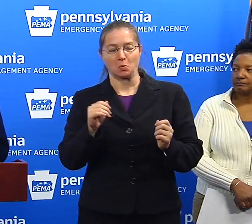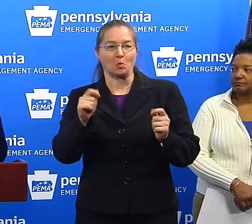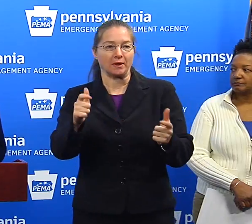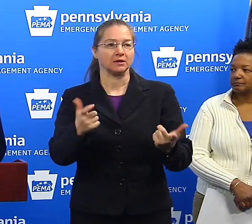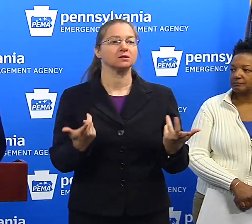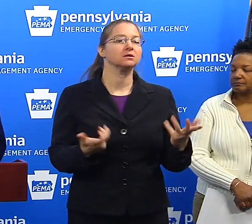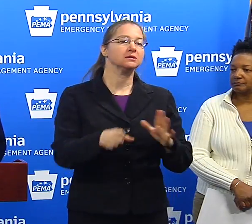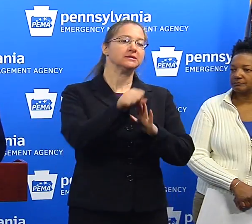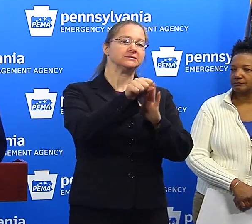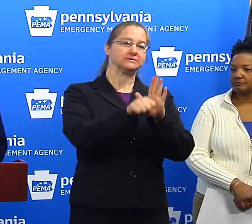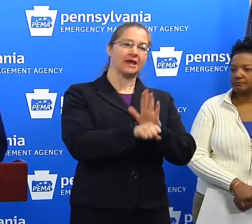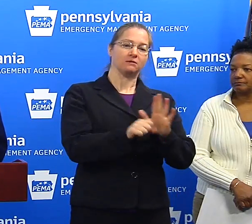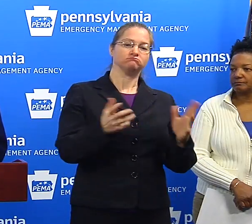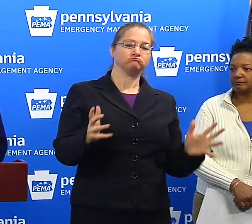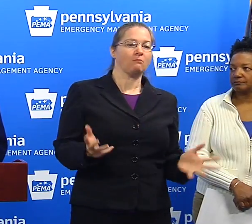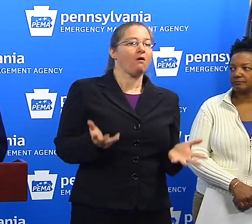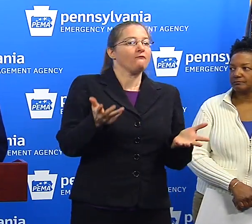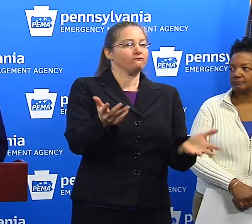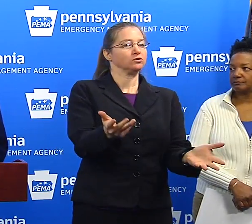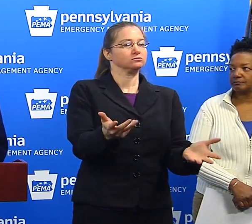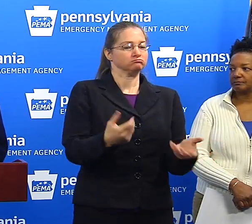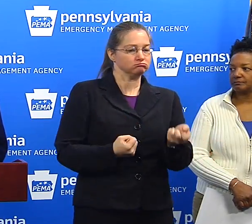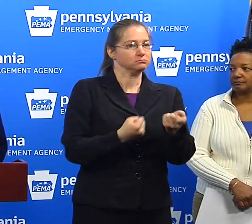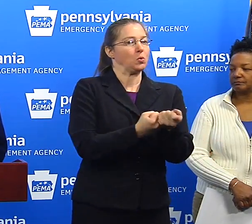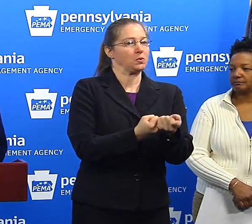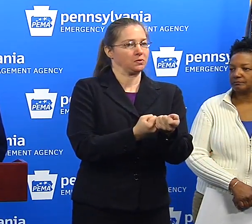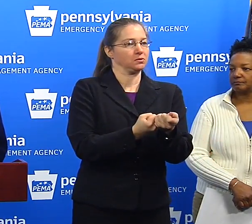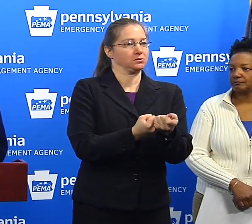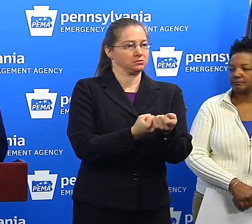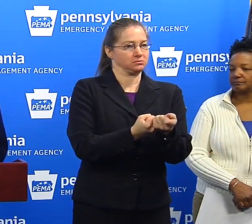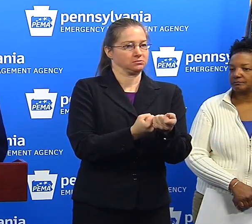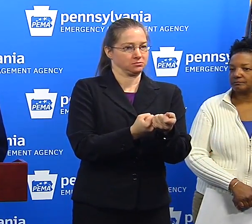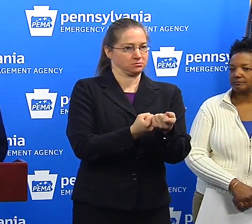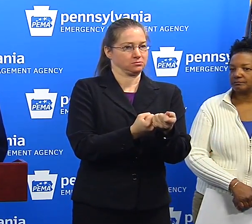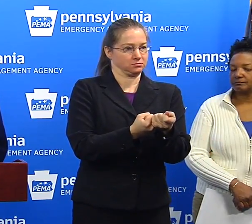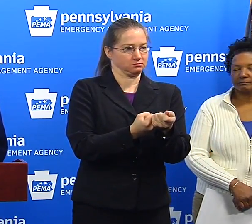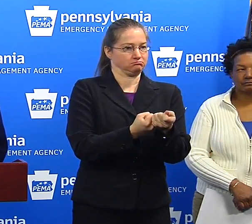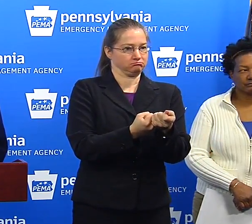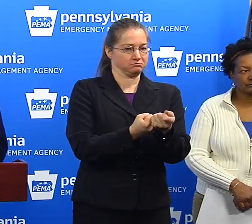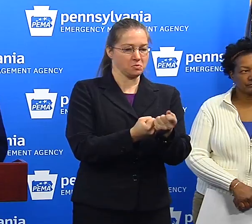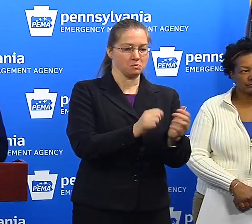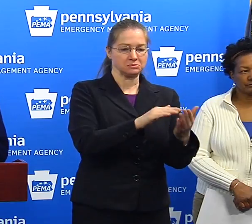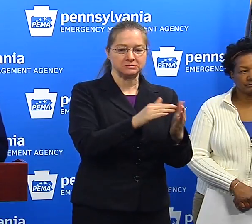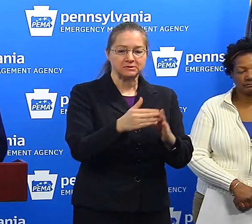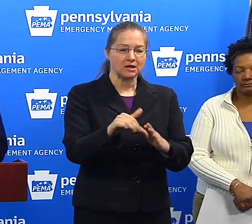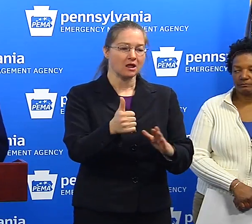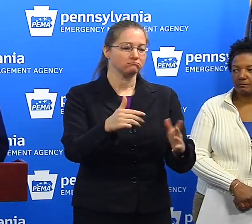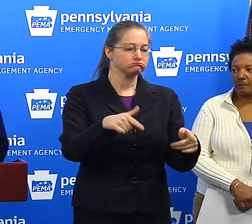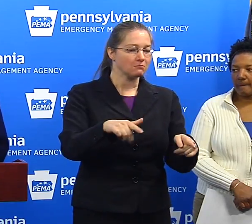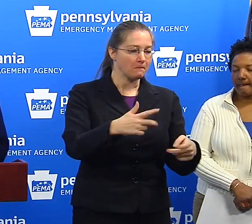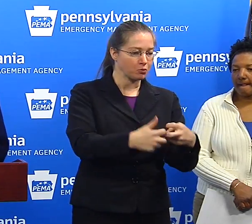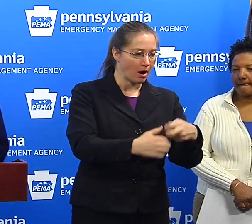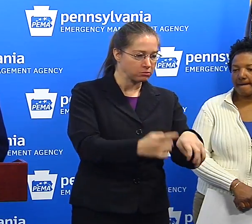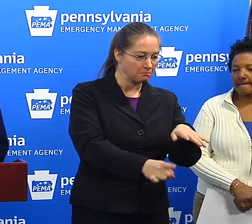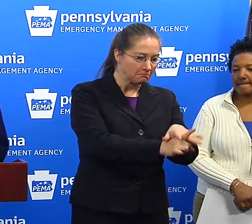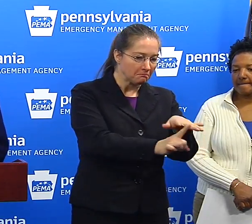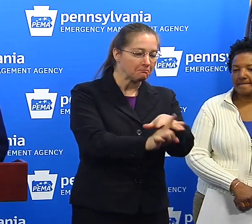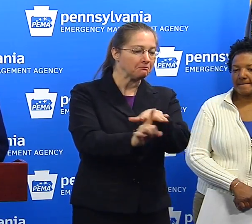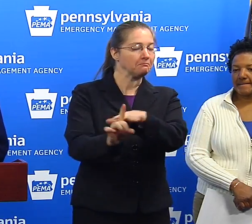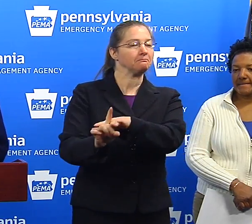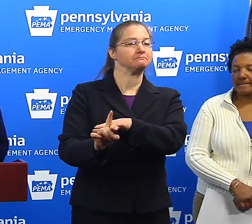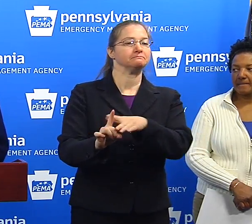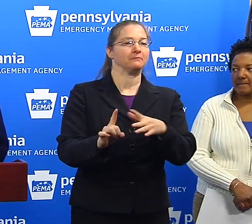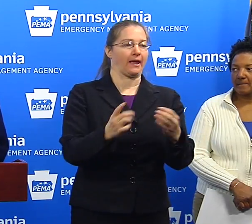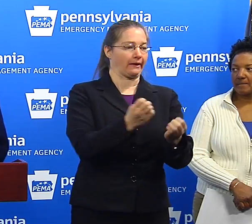the state has offered full support when cities, other municipalities have problems with